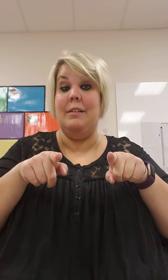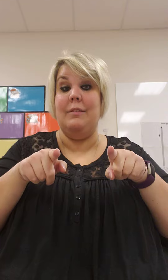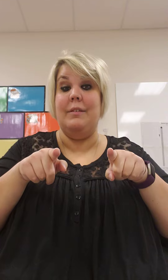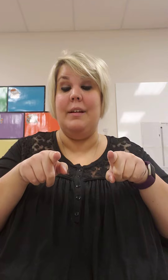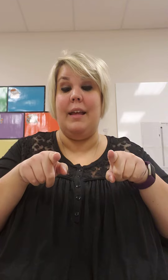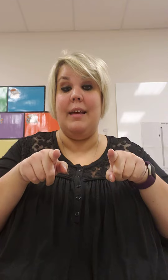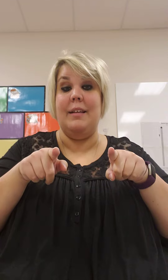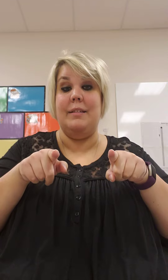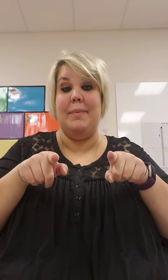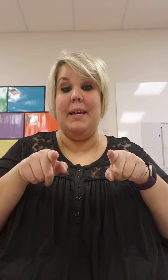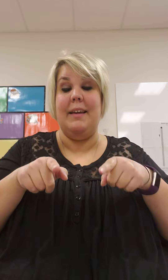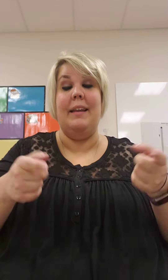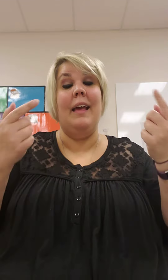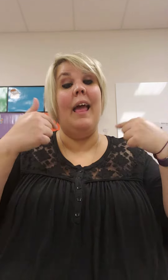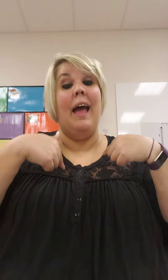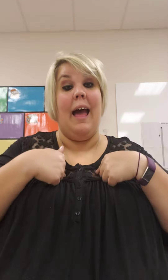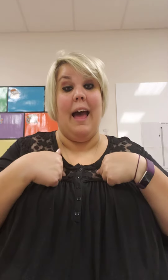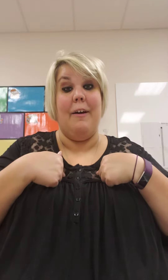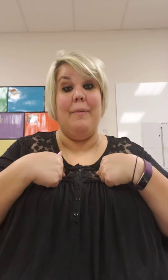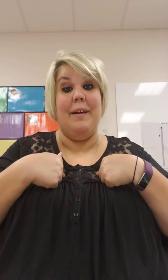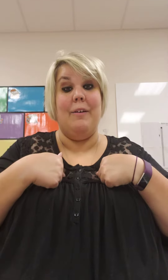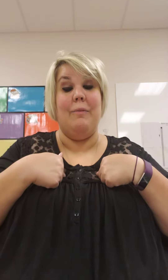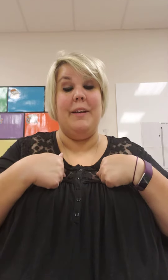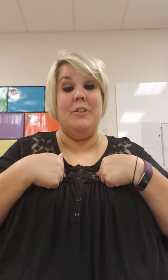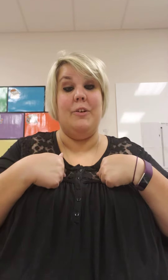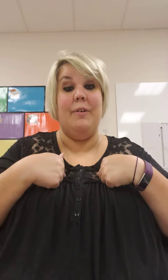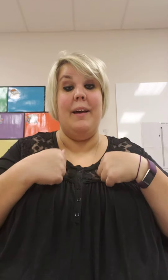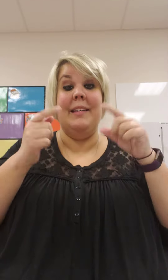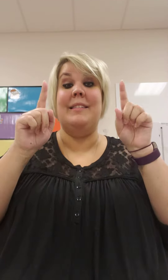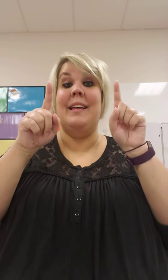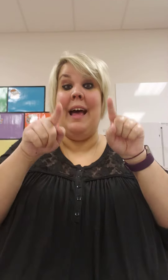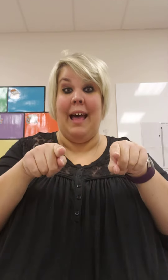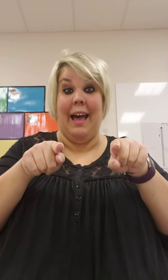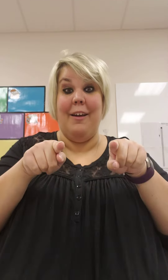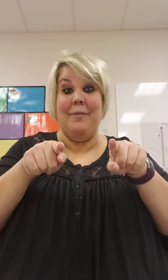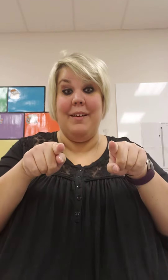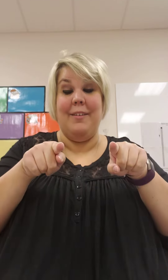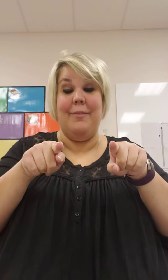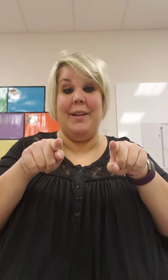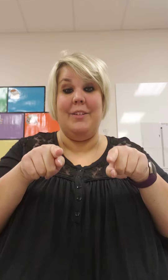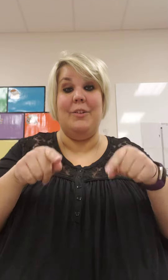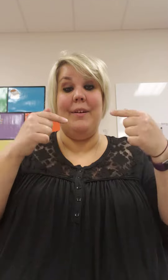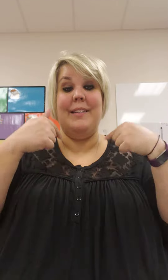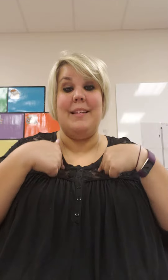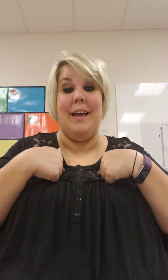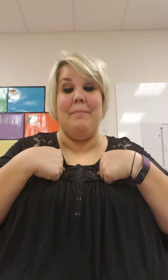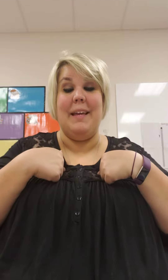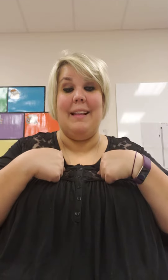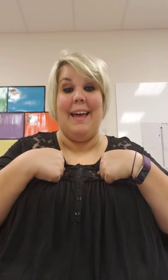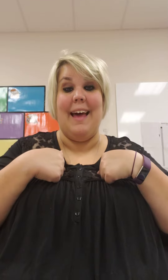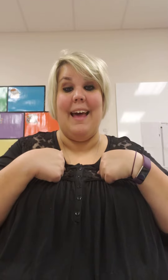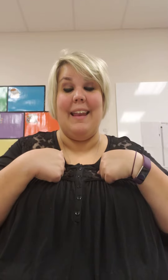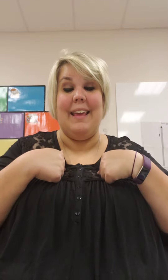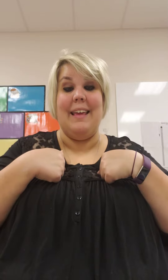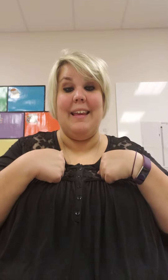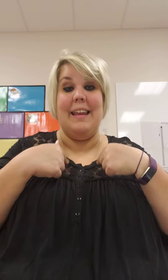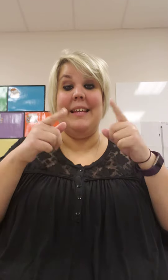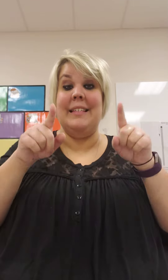Lord has made. I will rejoice, I will rejoice and be glad in it,